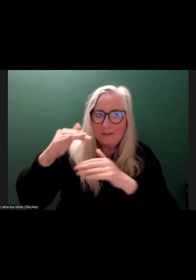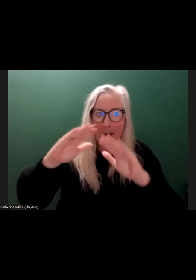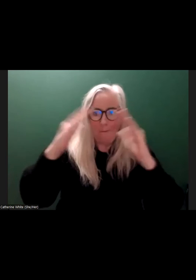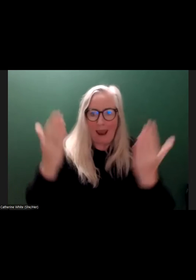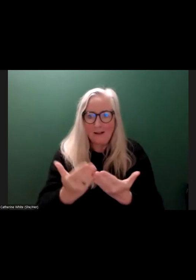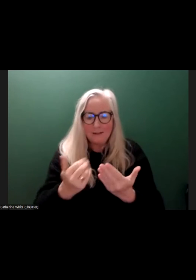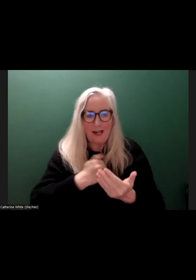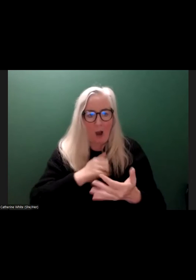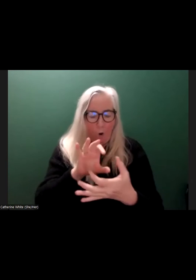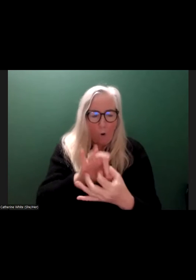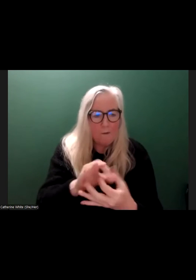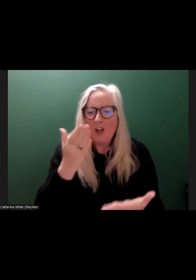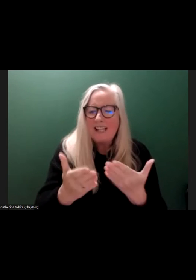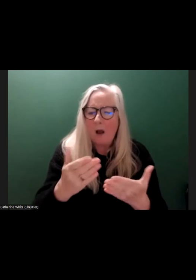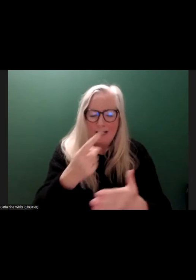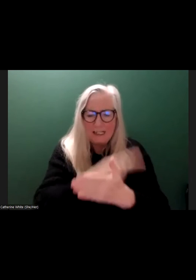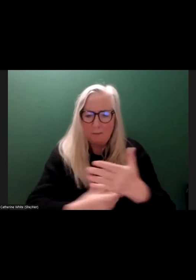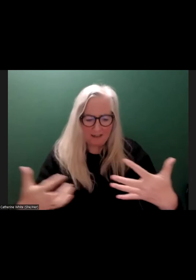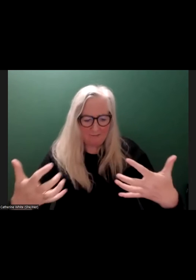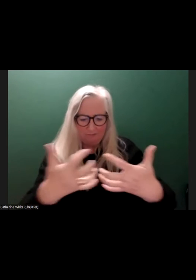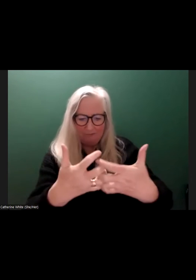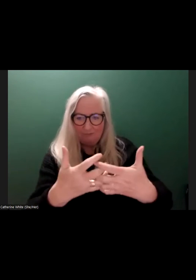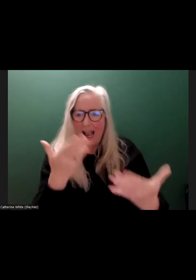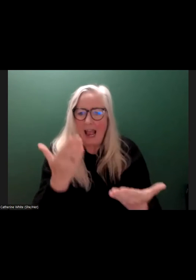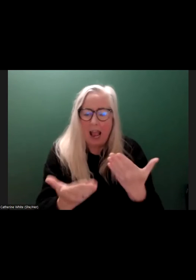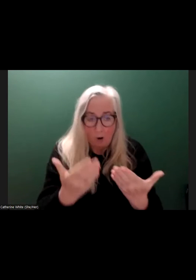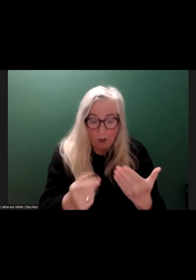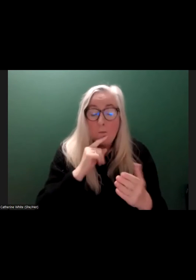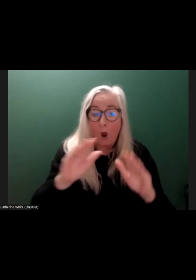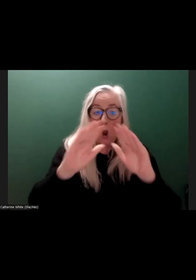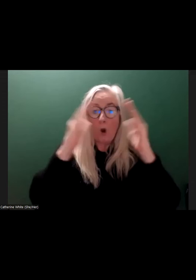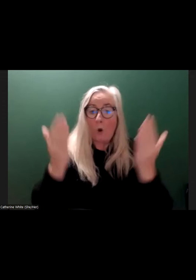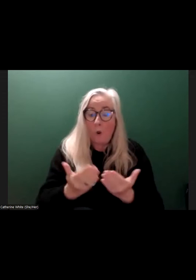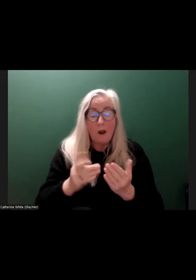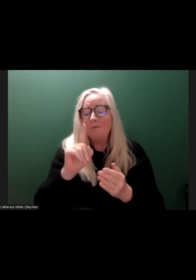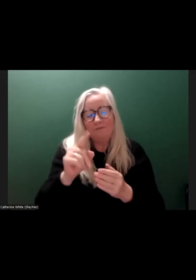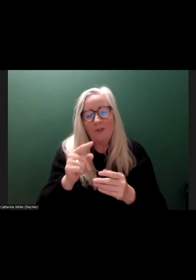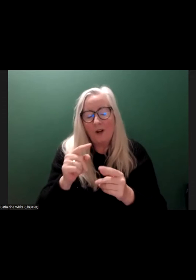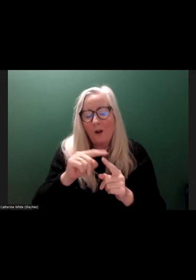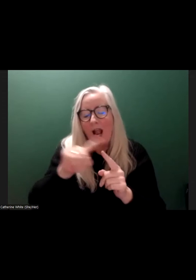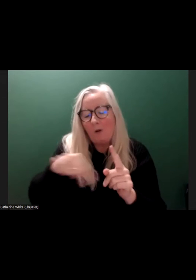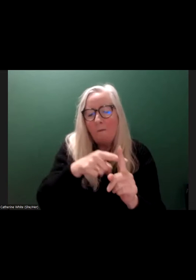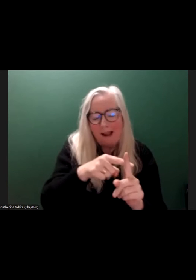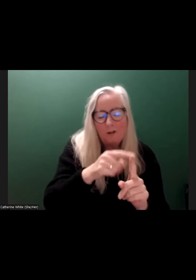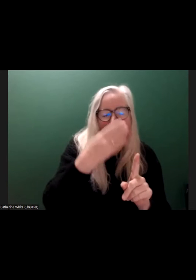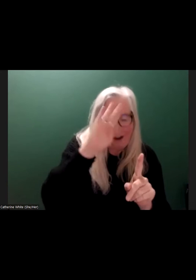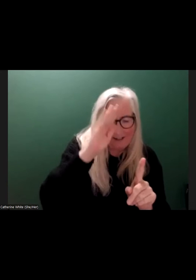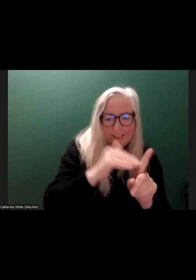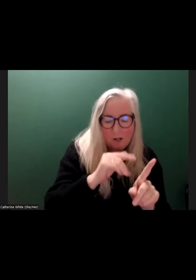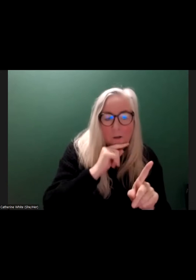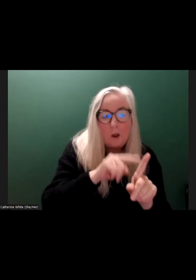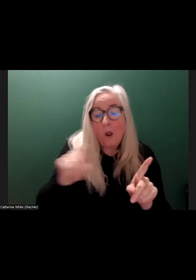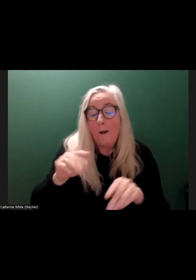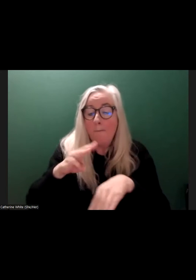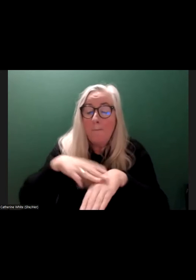how does disability work into that? Well, in many ways, even in the global context, before I go back to the national context, the most people